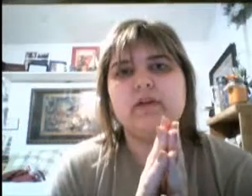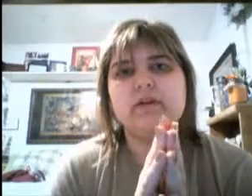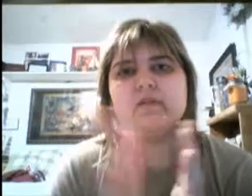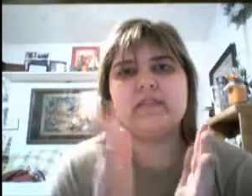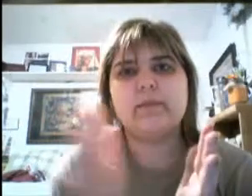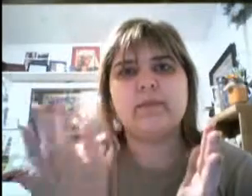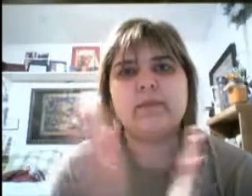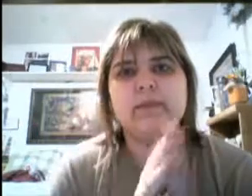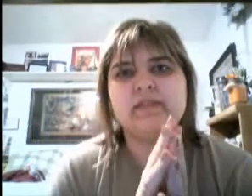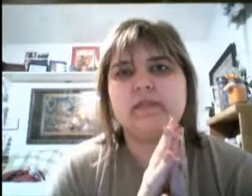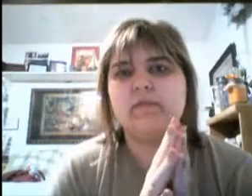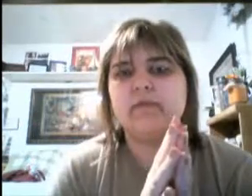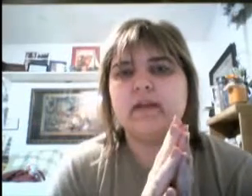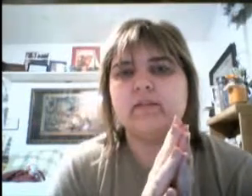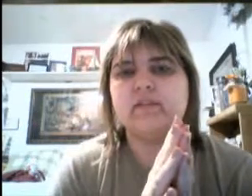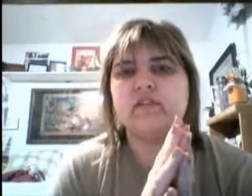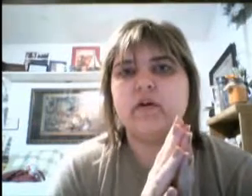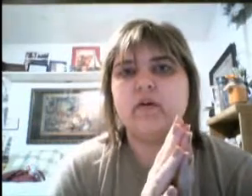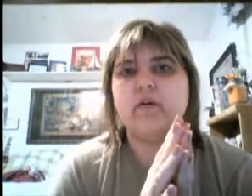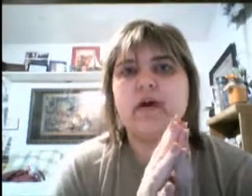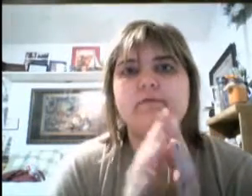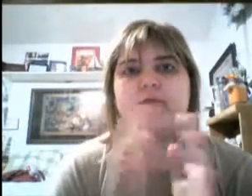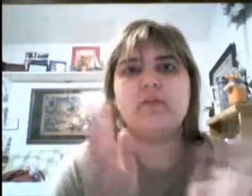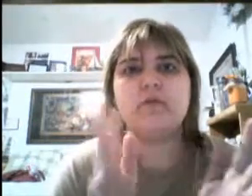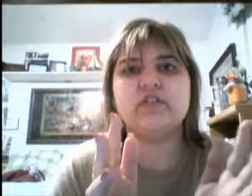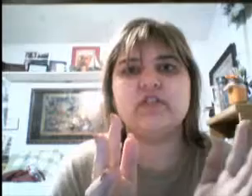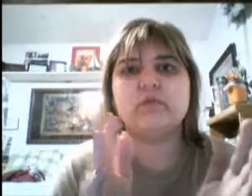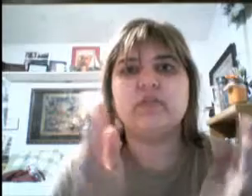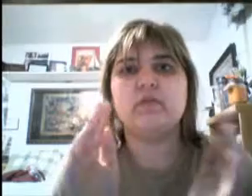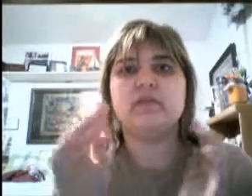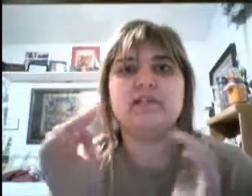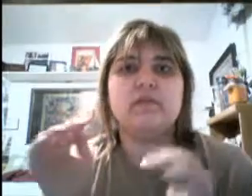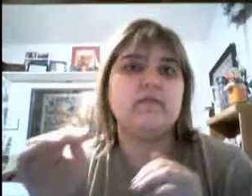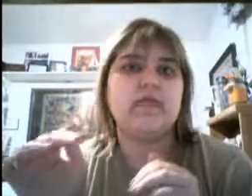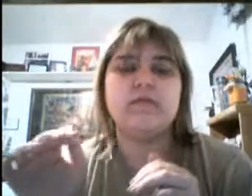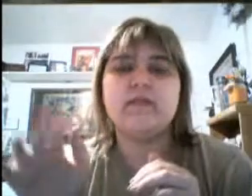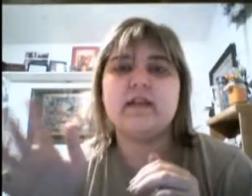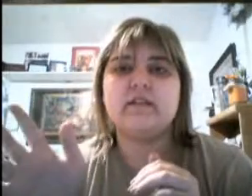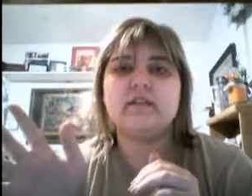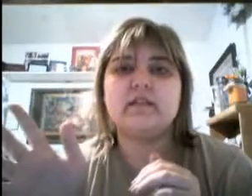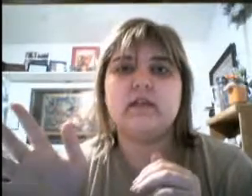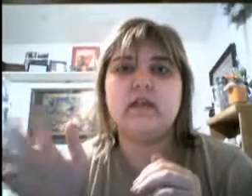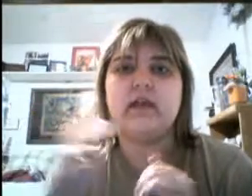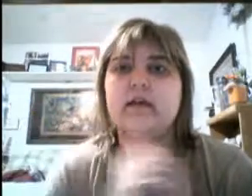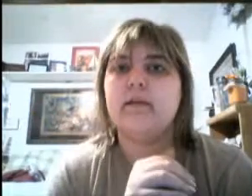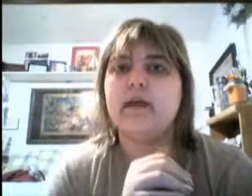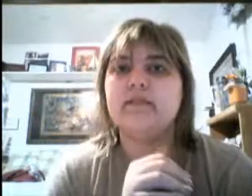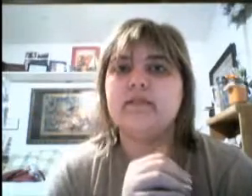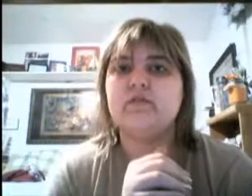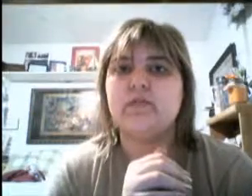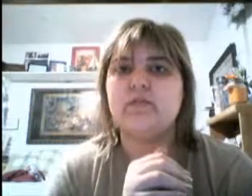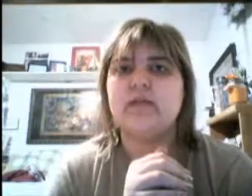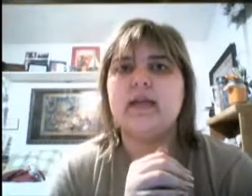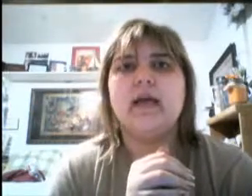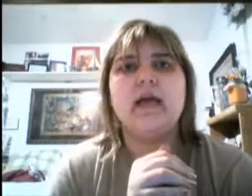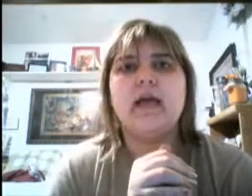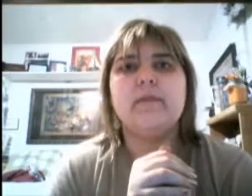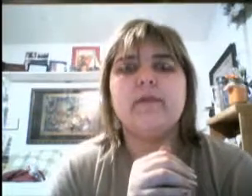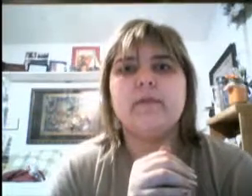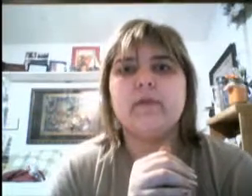want to separate them into separate videos, so, after you're watching this one, you want to see one of the other videos, uh, about D23. I believe I'm